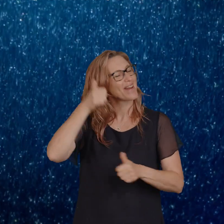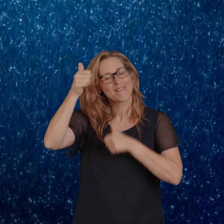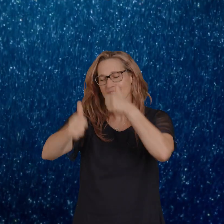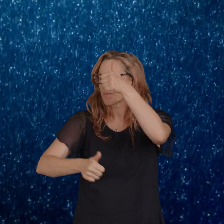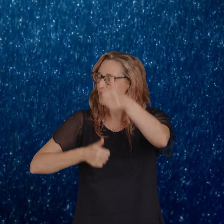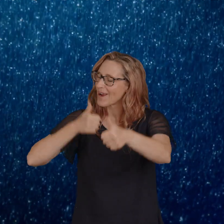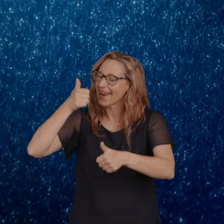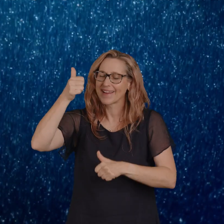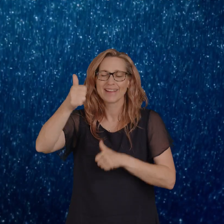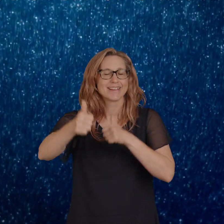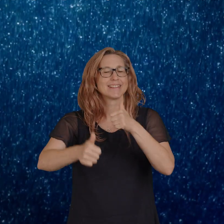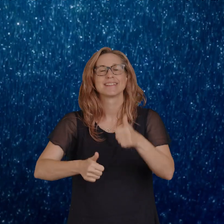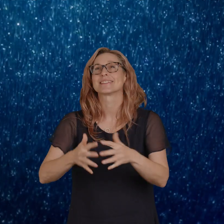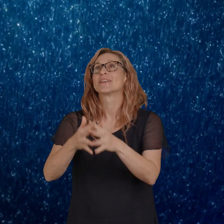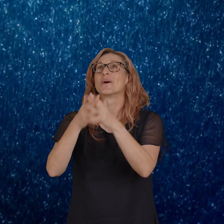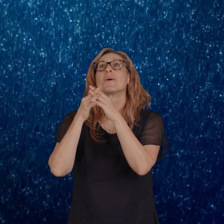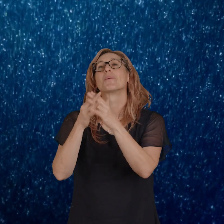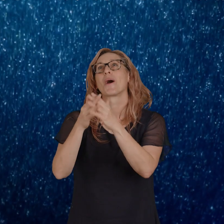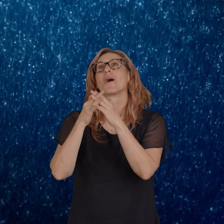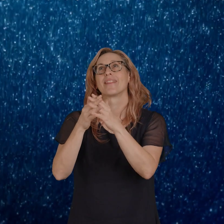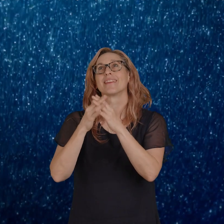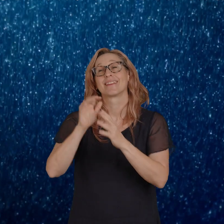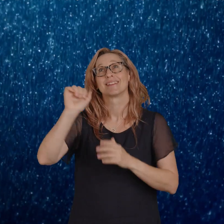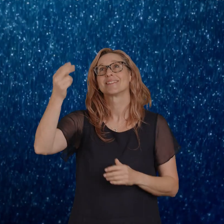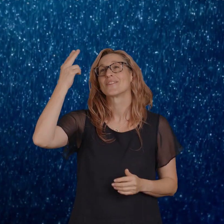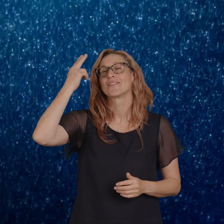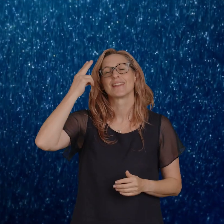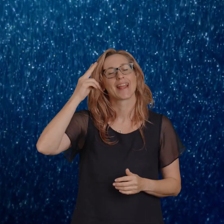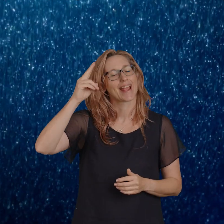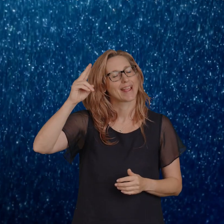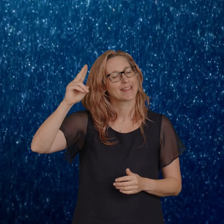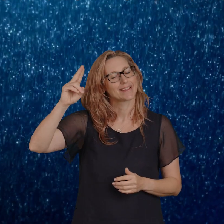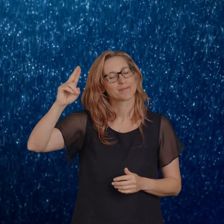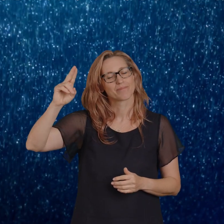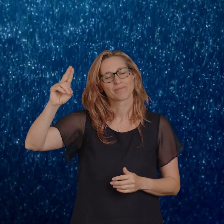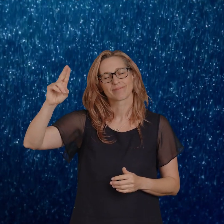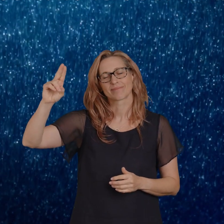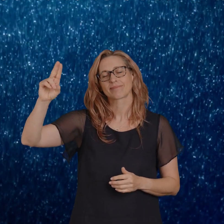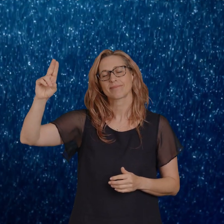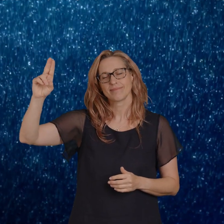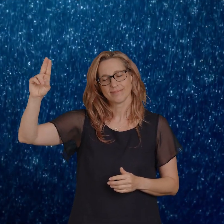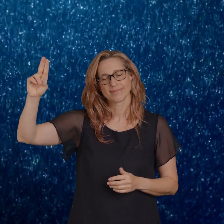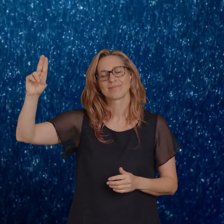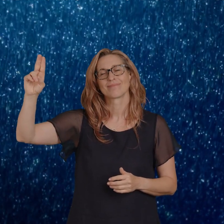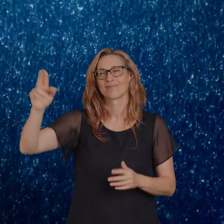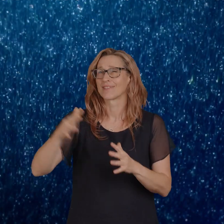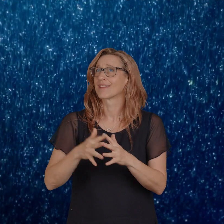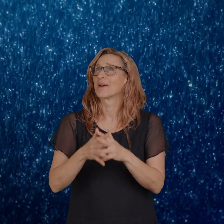the praise, worthy is your name, worthy is your